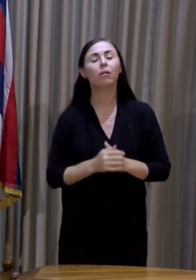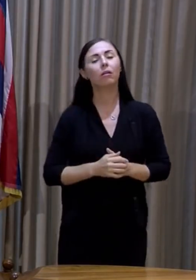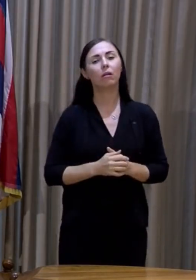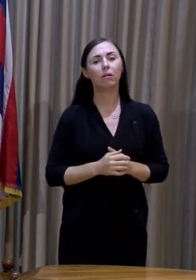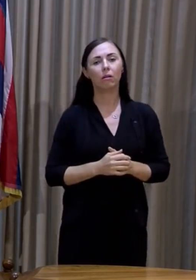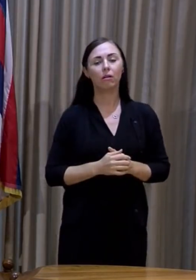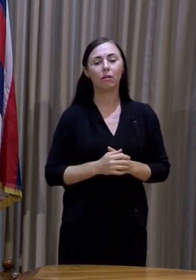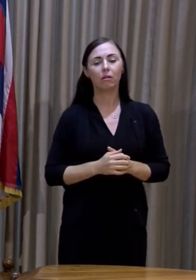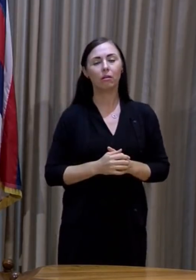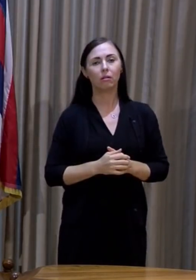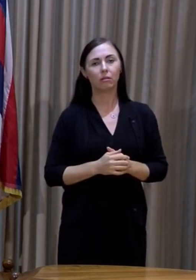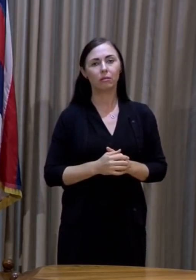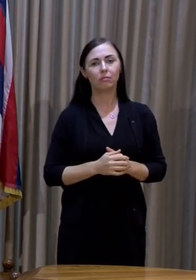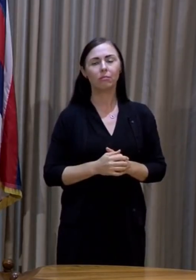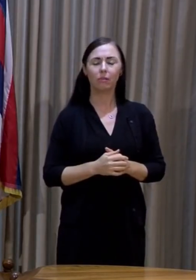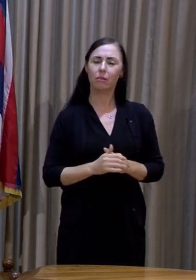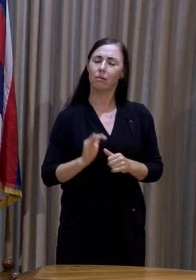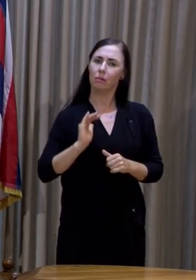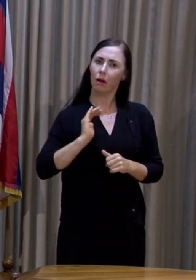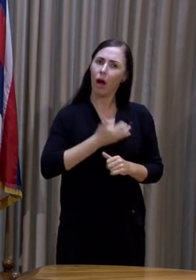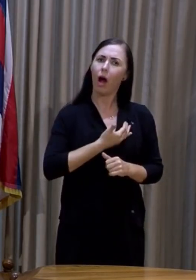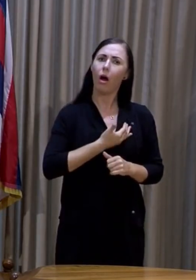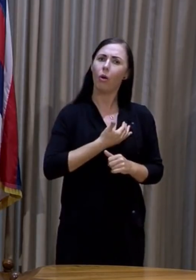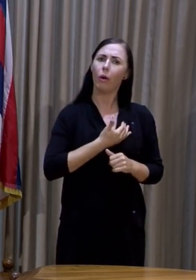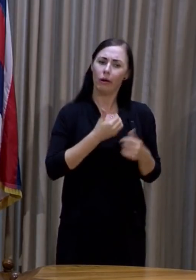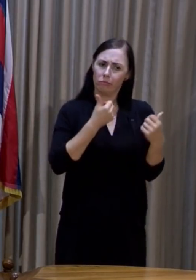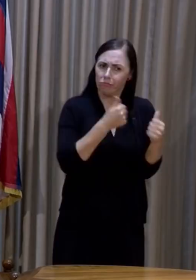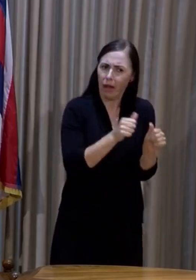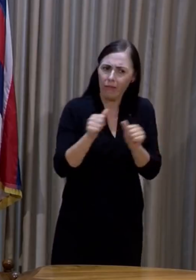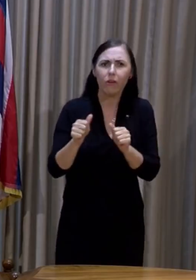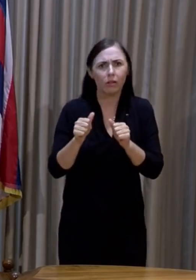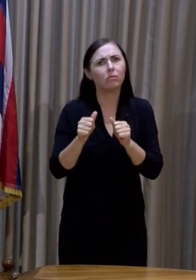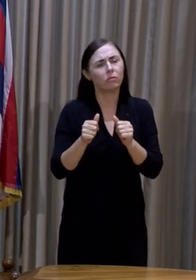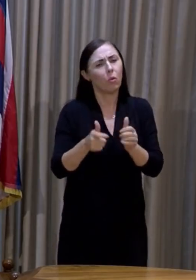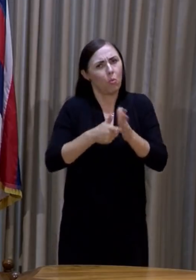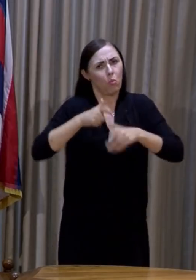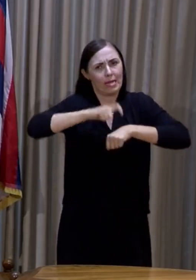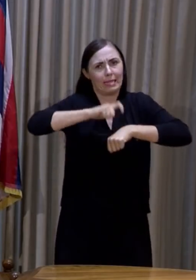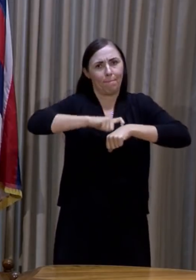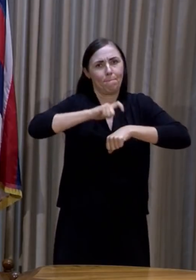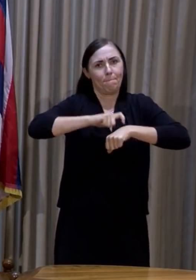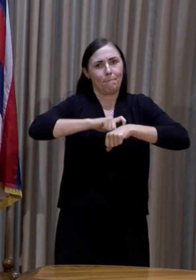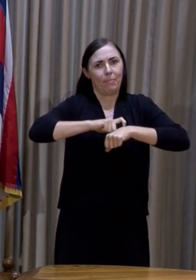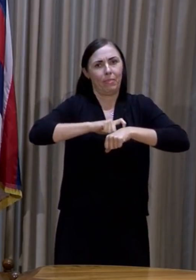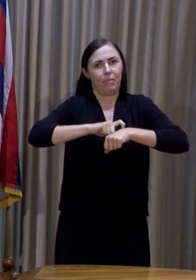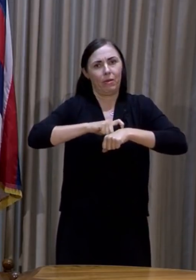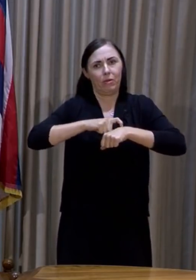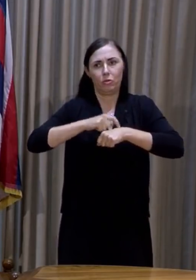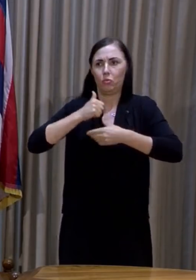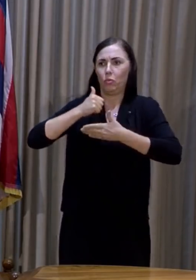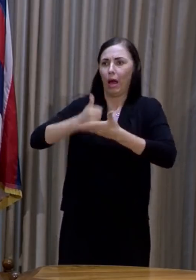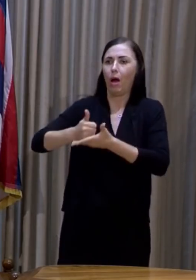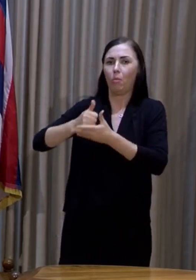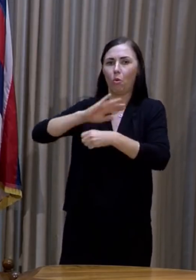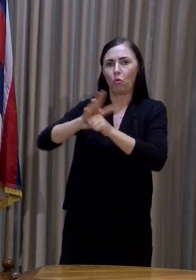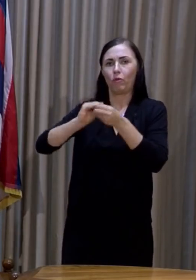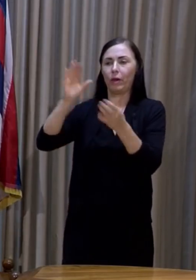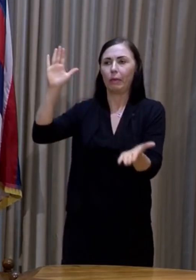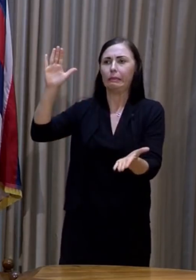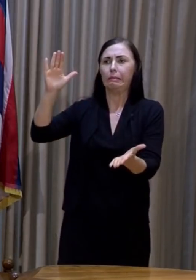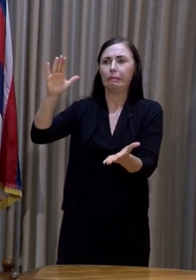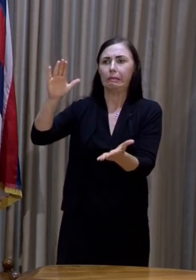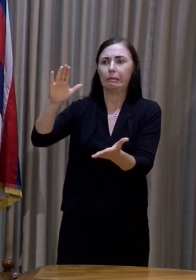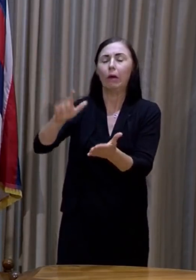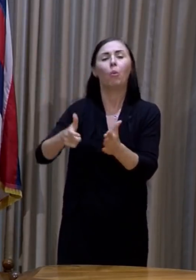actions will take time to make an impact on the COVID cases that we're seeing. It will